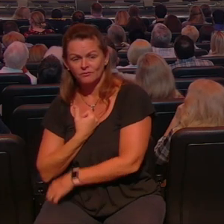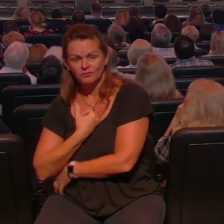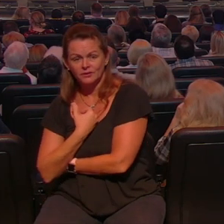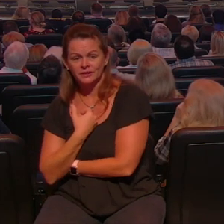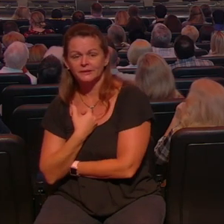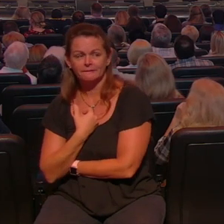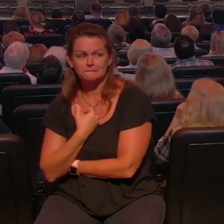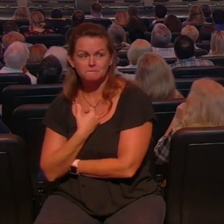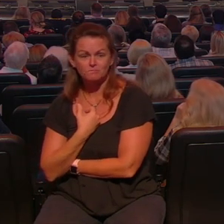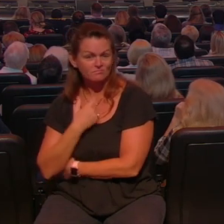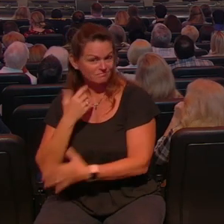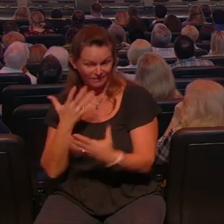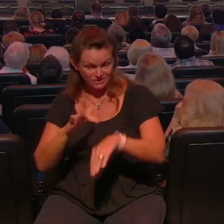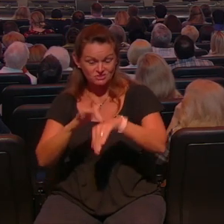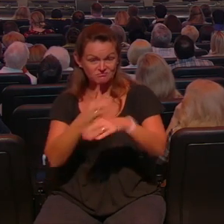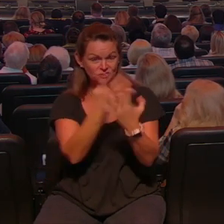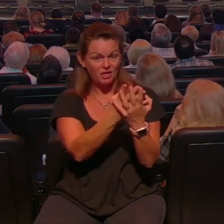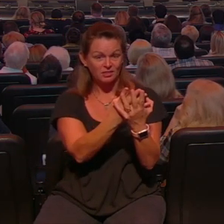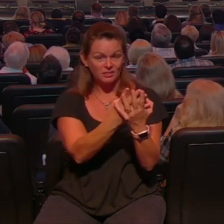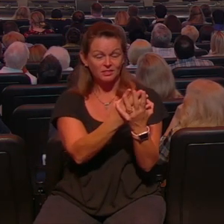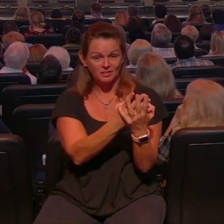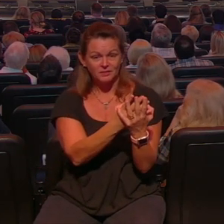and I was in jail and I was messed up